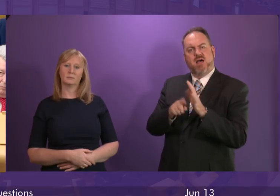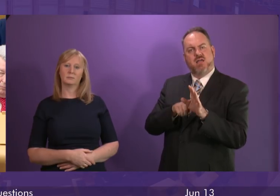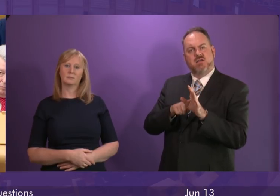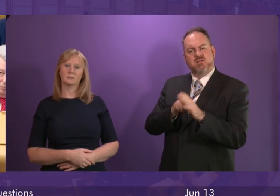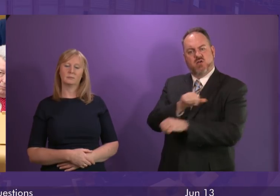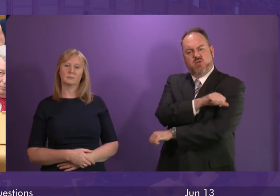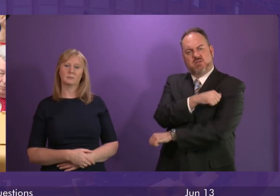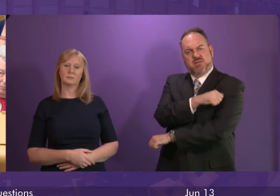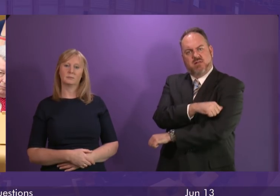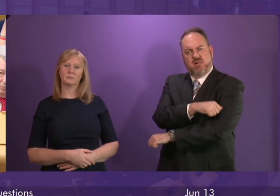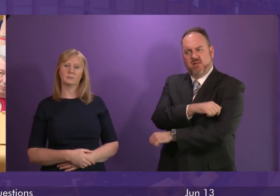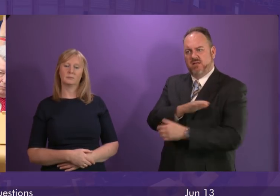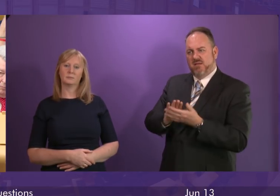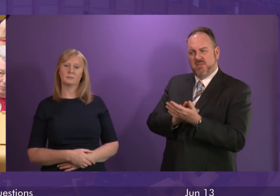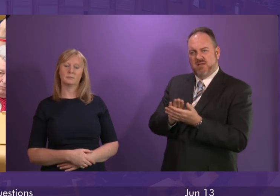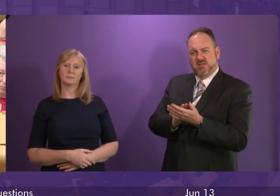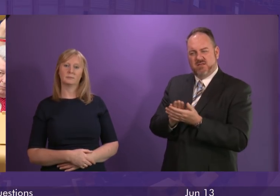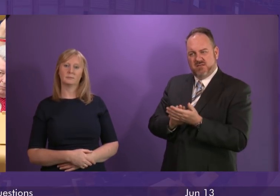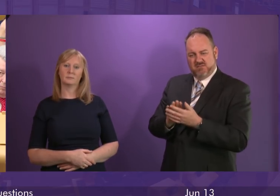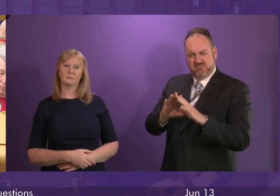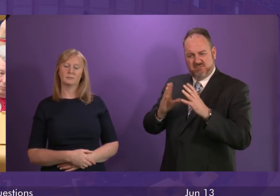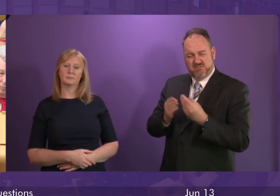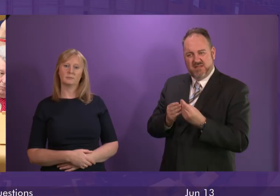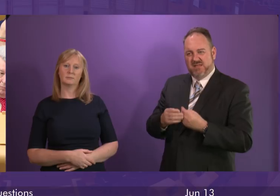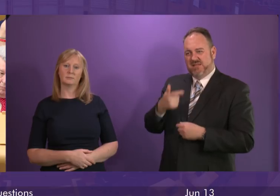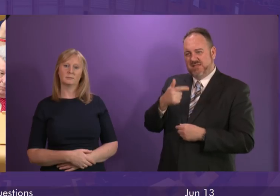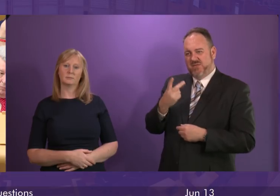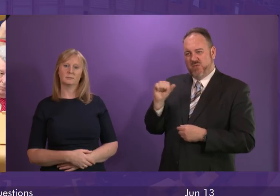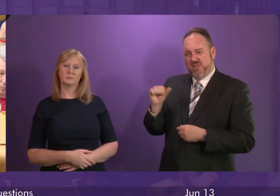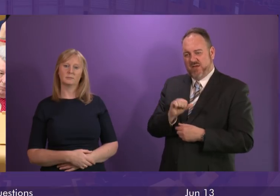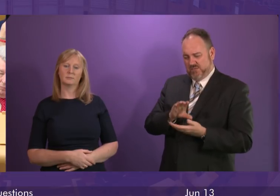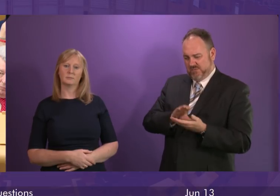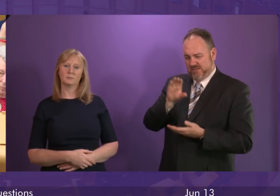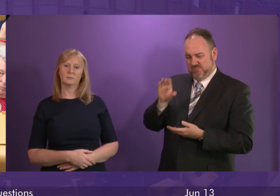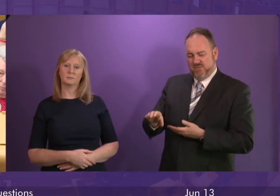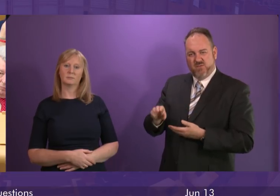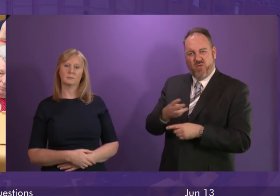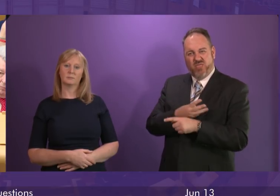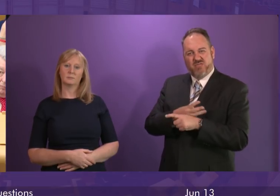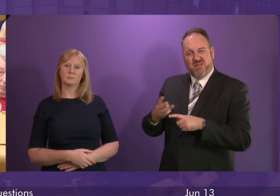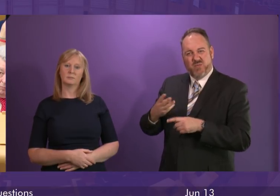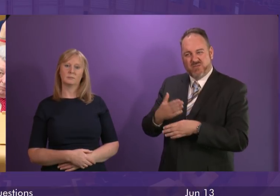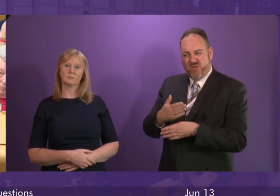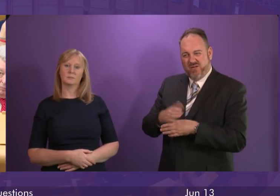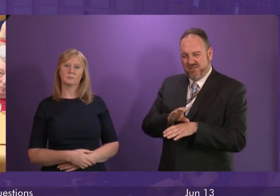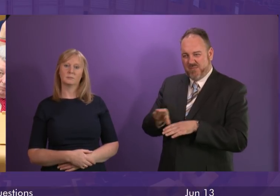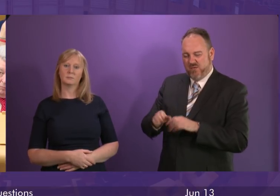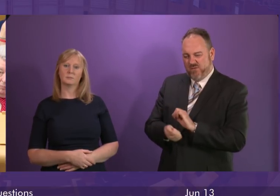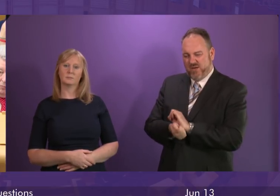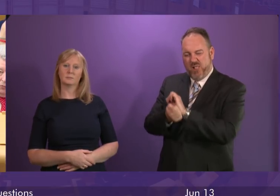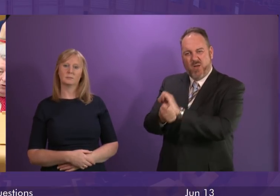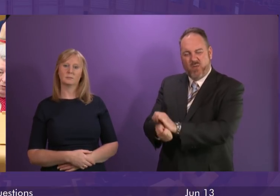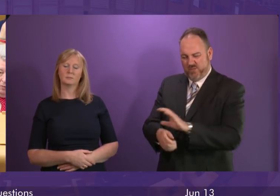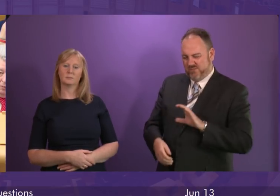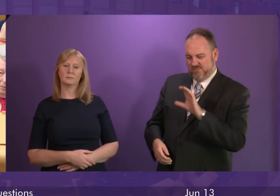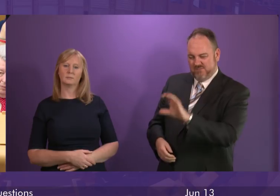collectively they're owed £72,000 are being paid two weeks wages for three weeks work and have been offered a loan instead of wages